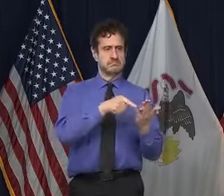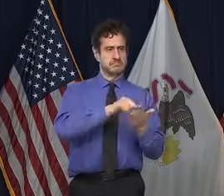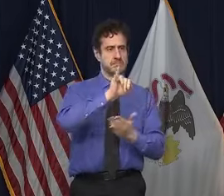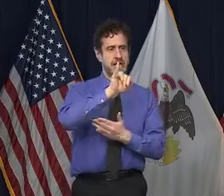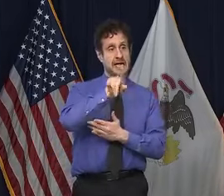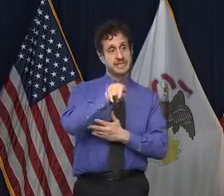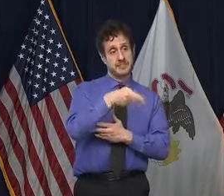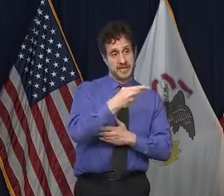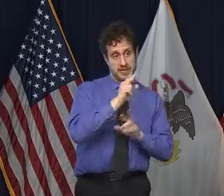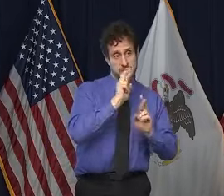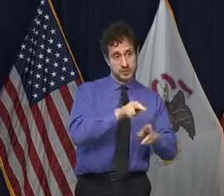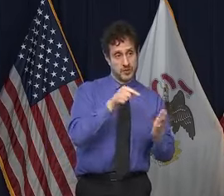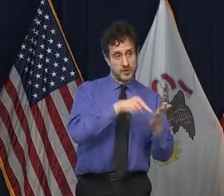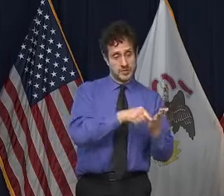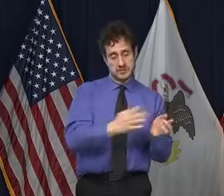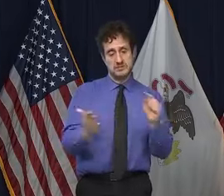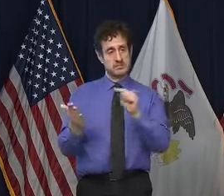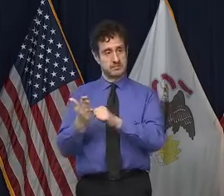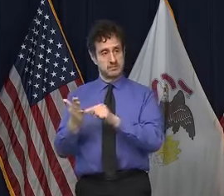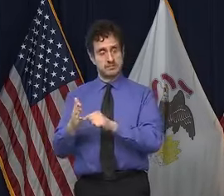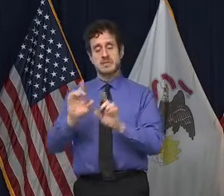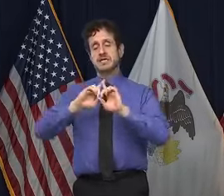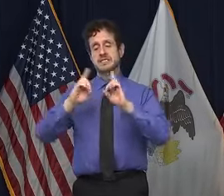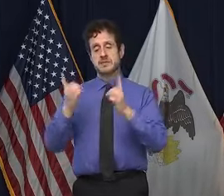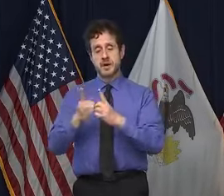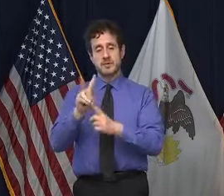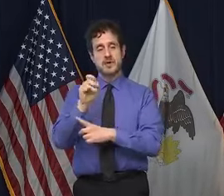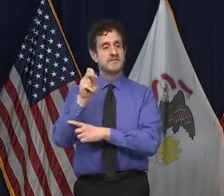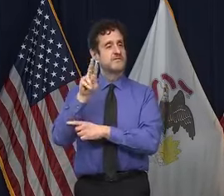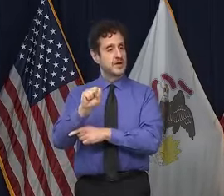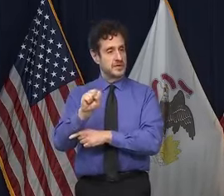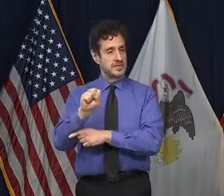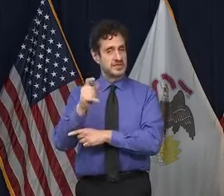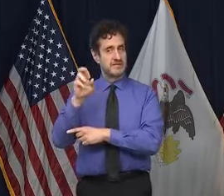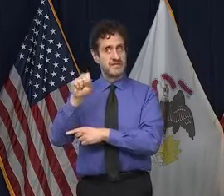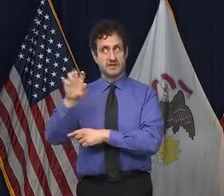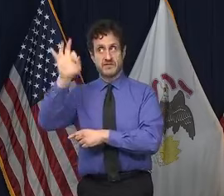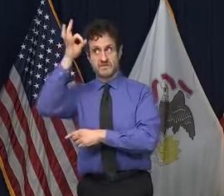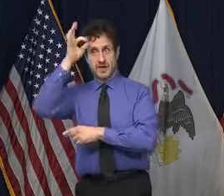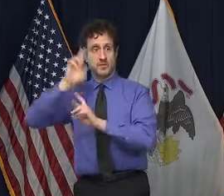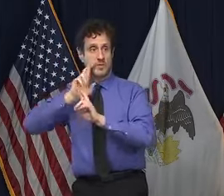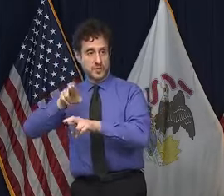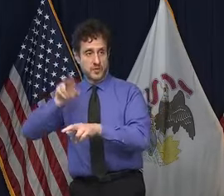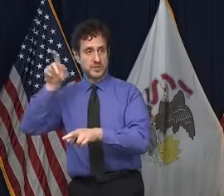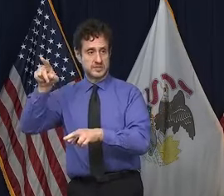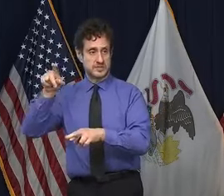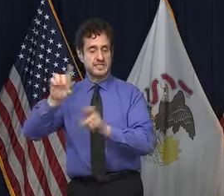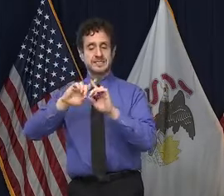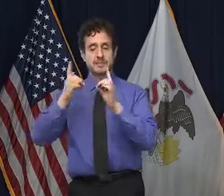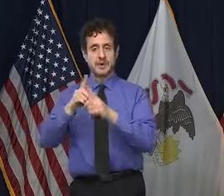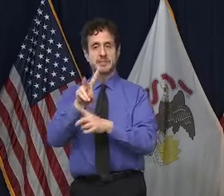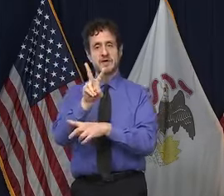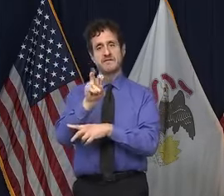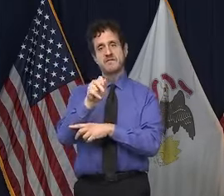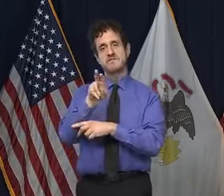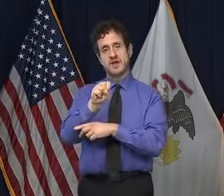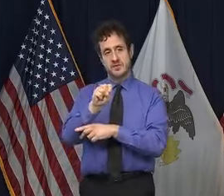report, and one of them is the Department of Veterans Affairs, the Federal Department of Veterans Affairs investigation.